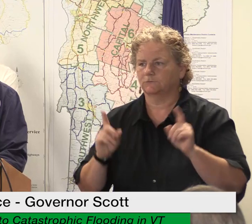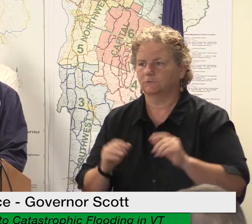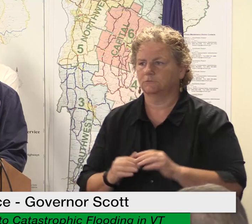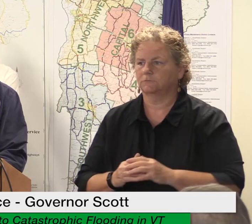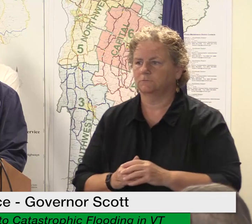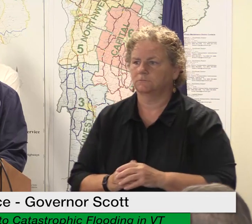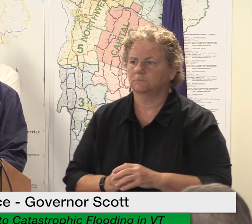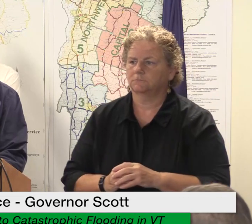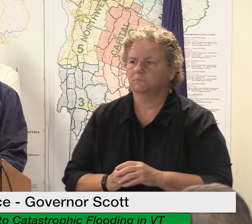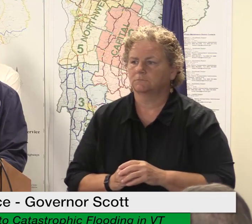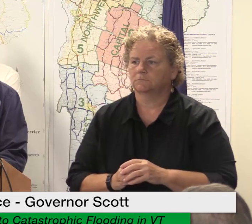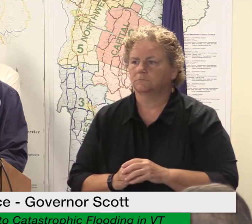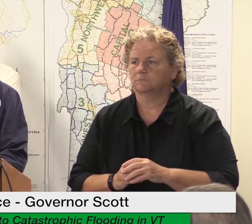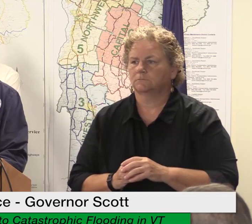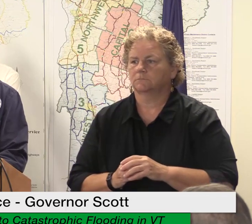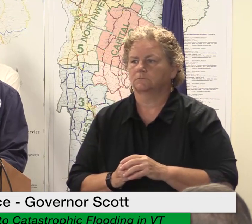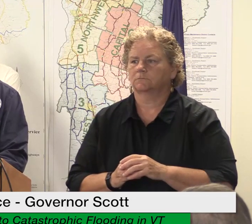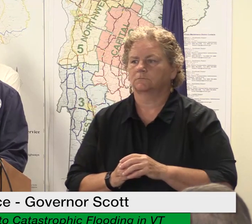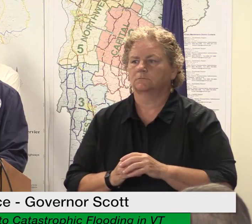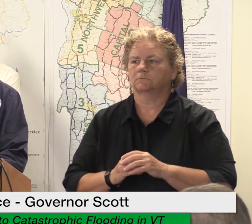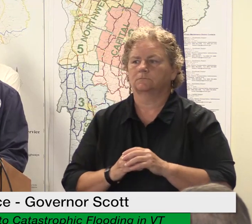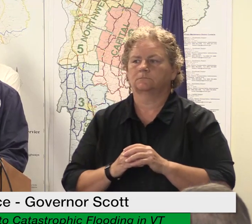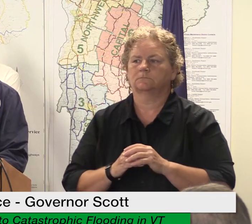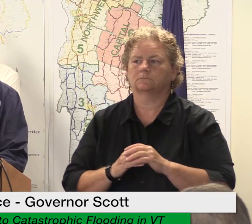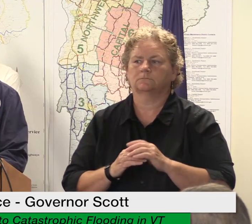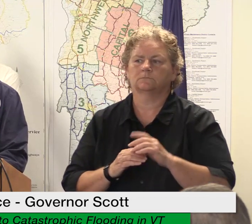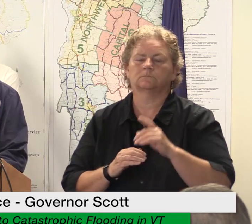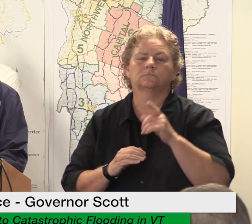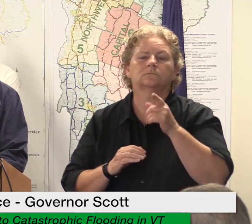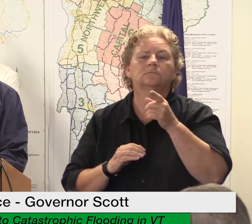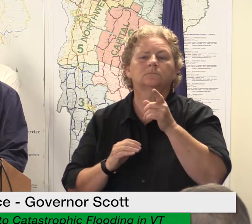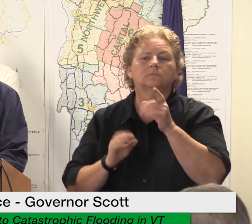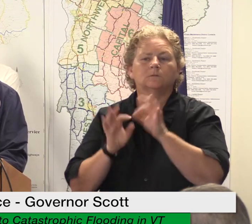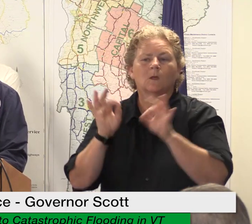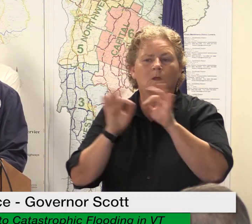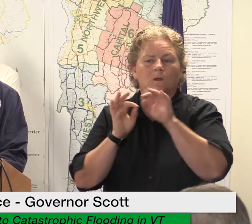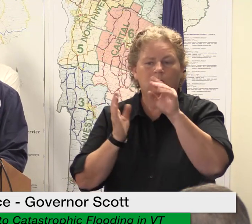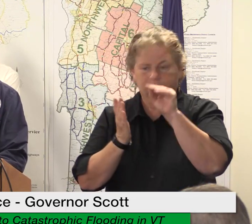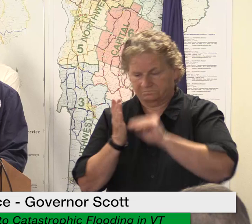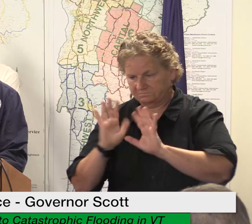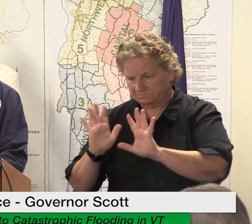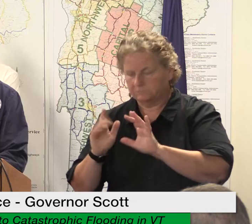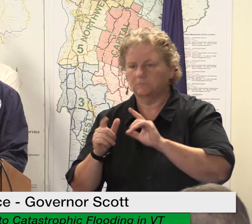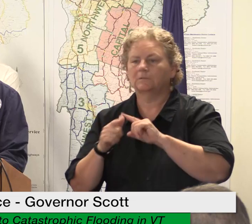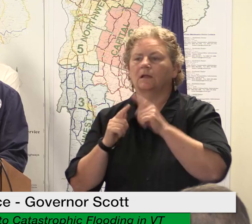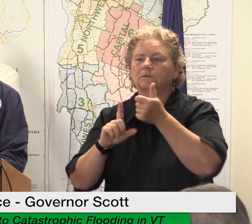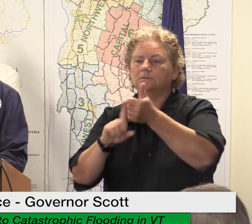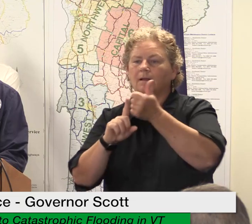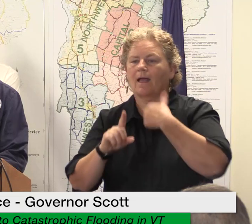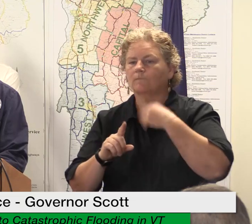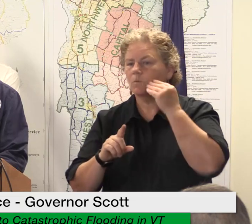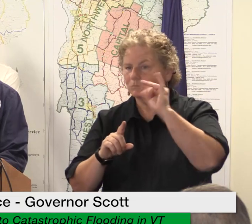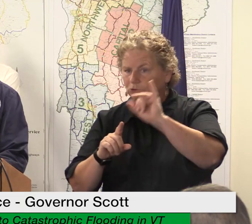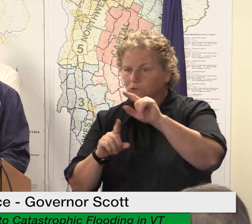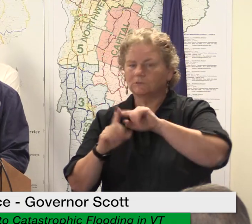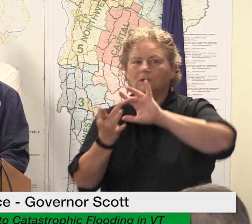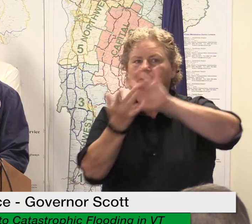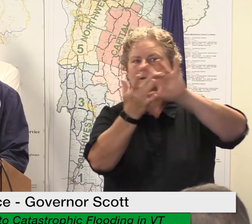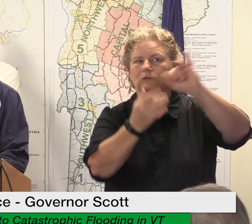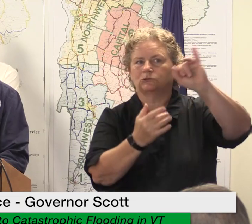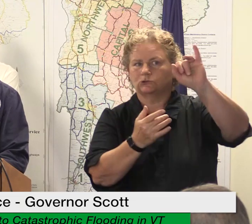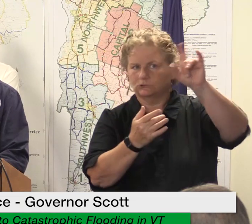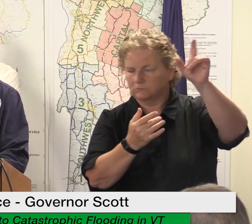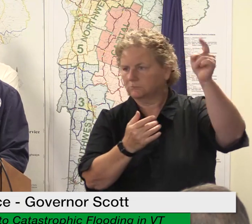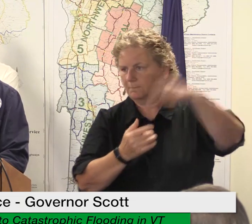as they begin cleanup efforts residents should also report damage to the state by dialing 211 or visiting vermont 211.org